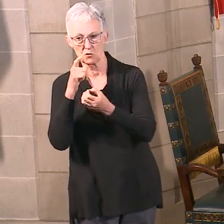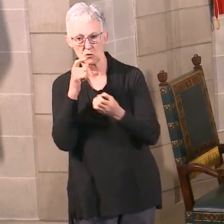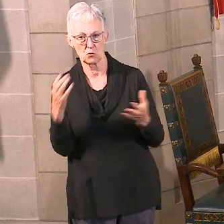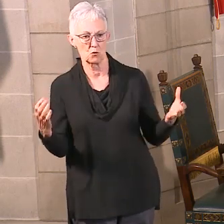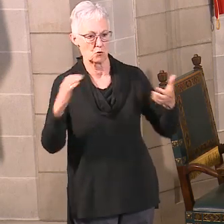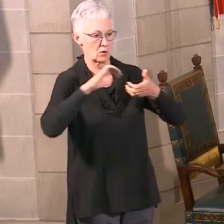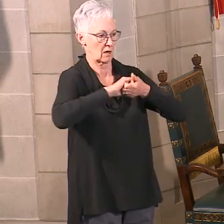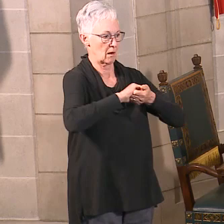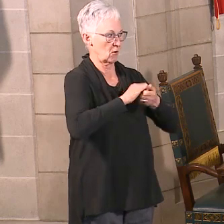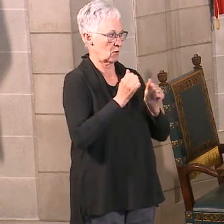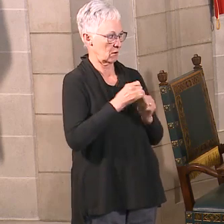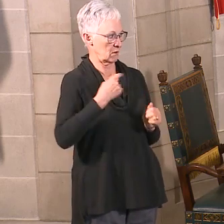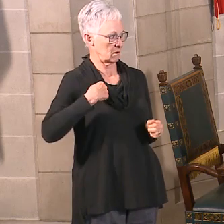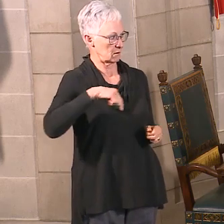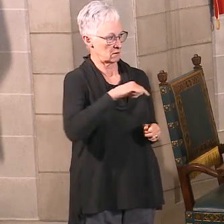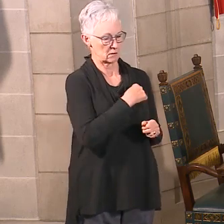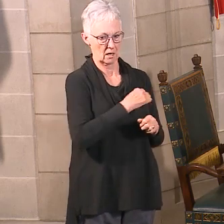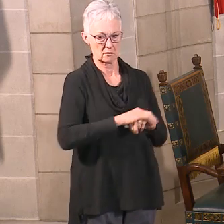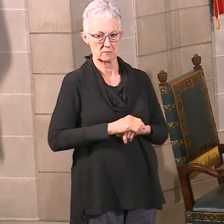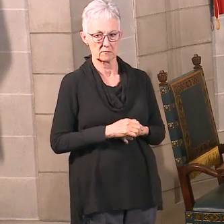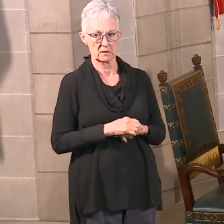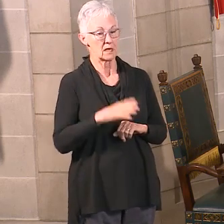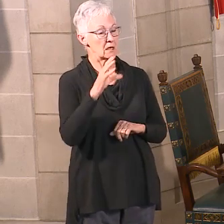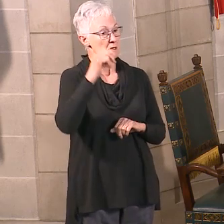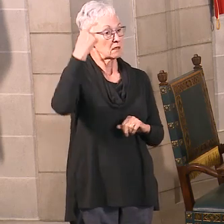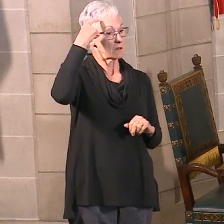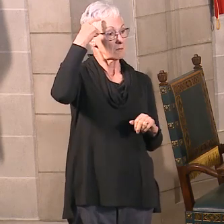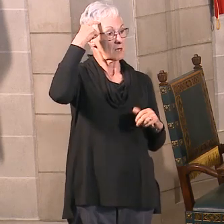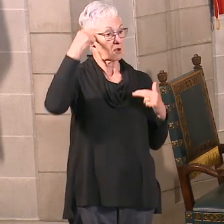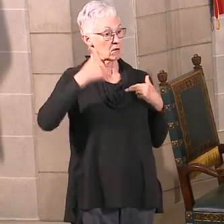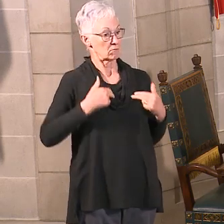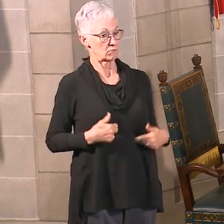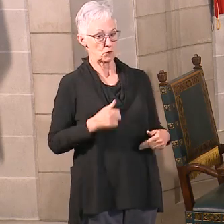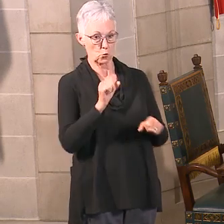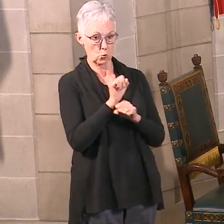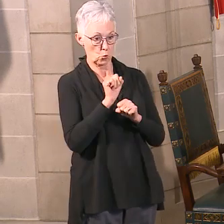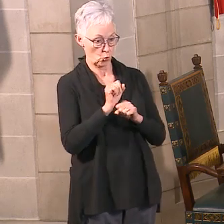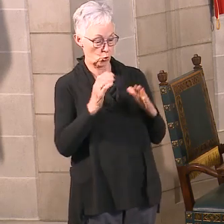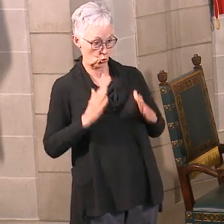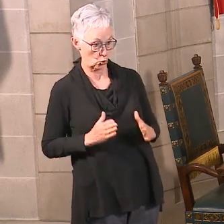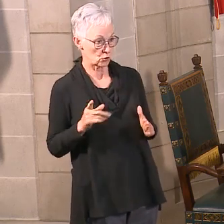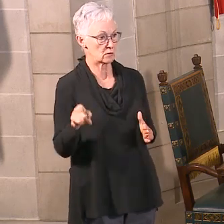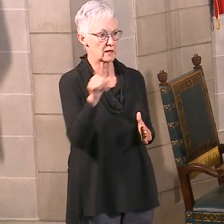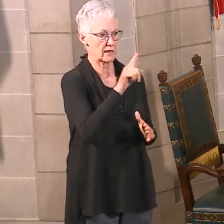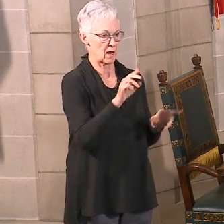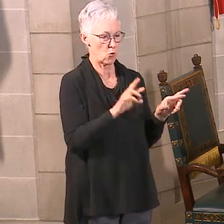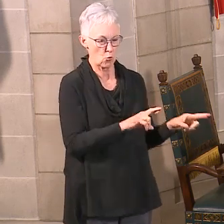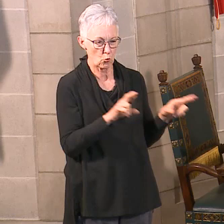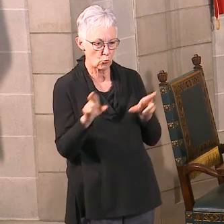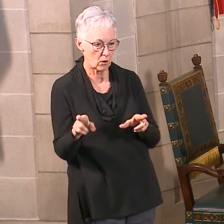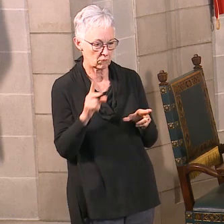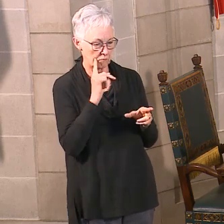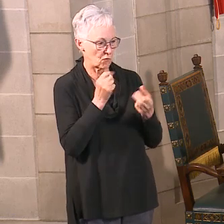And I'm here to tell you those providers are ready. And I'm excited for Annette to talk a little bit about the innovative things that they're